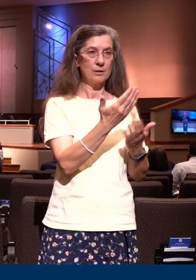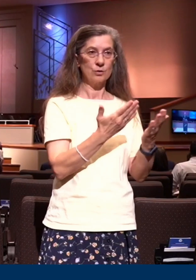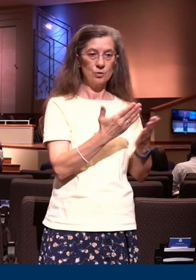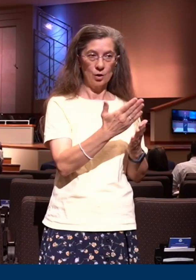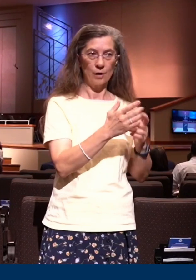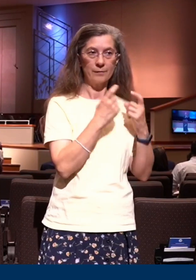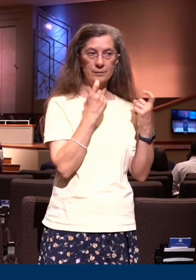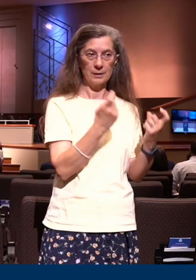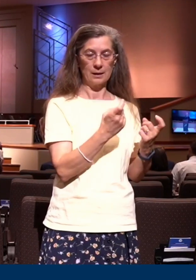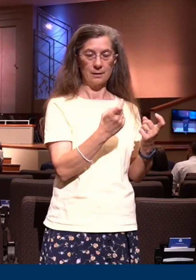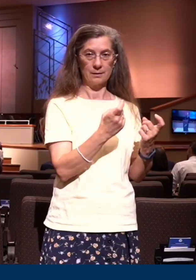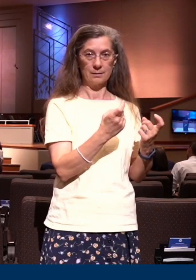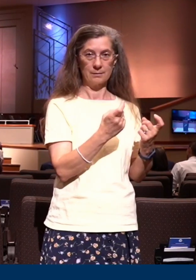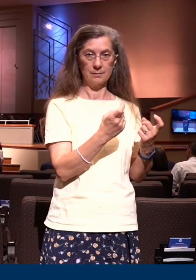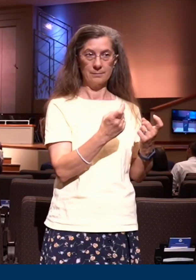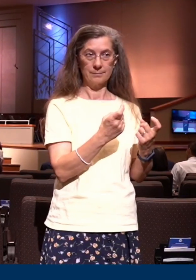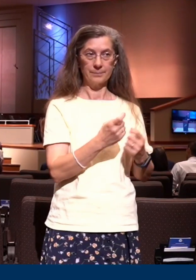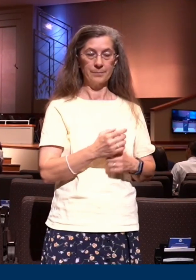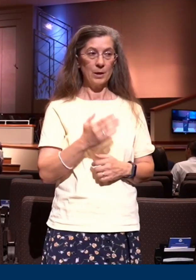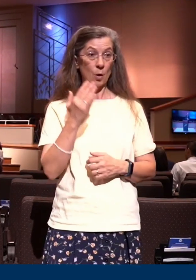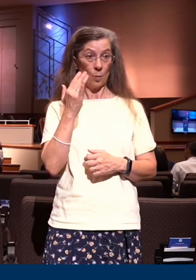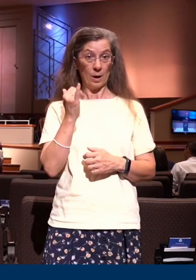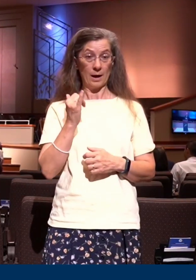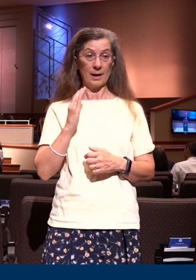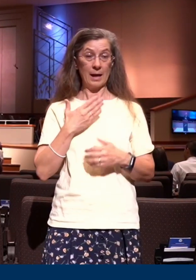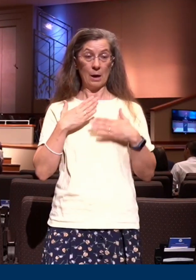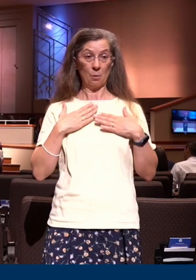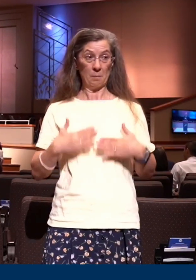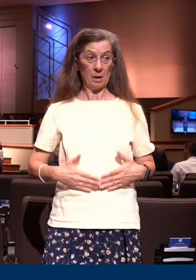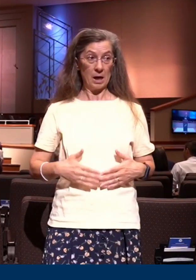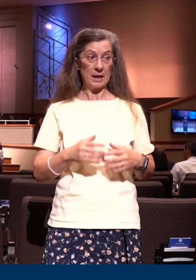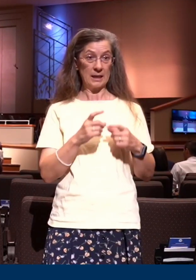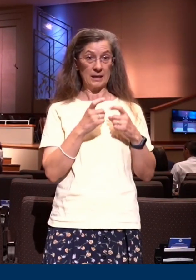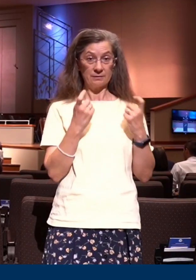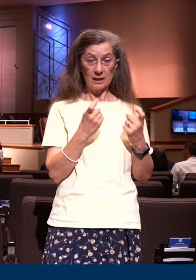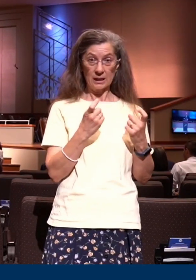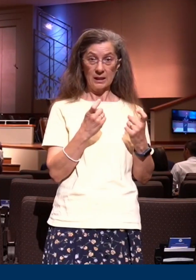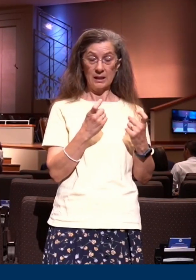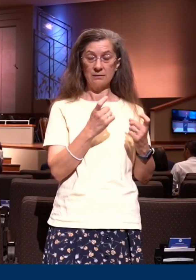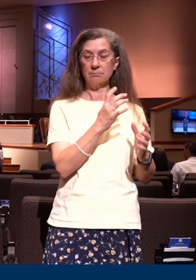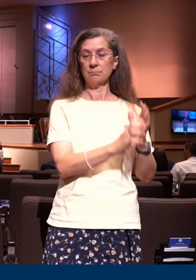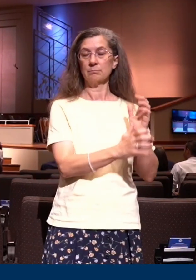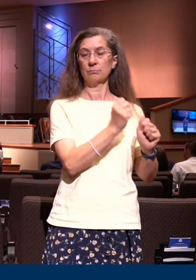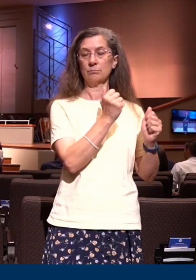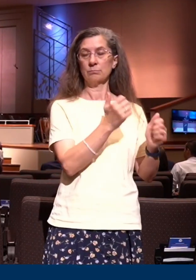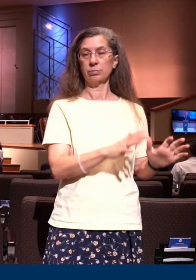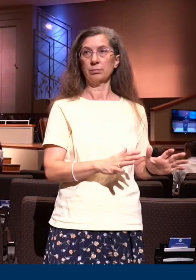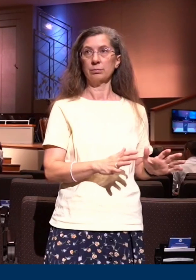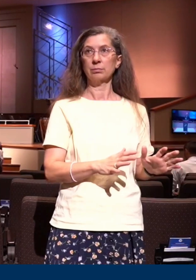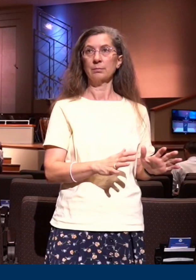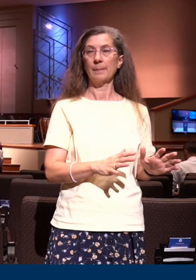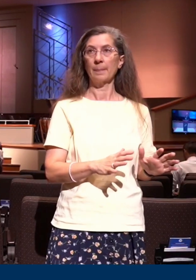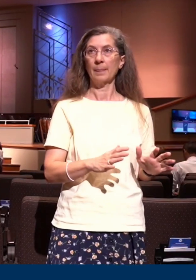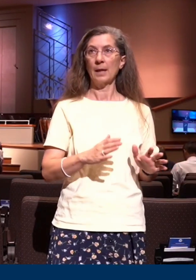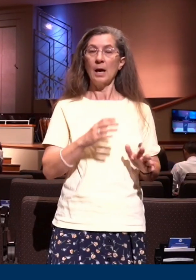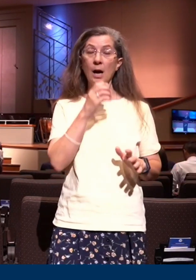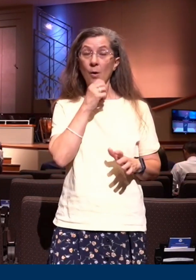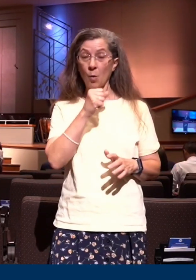since the body of sin is destroyed in Christ, the old man is crucified, henceforth we should not